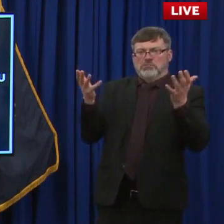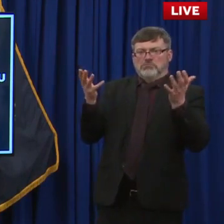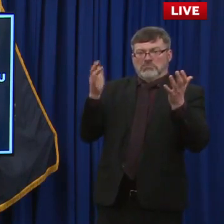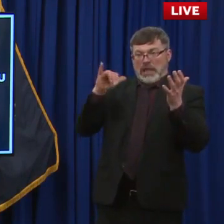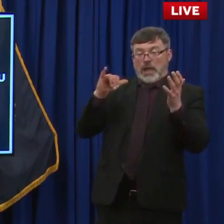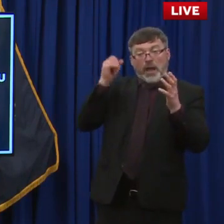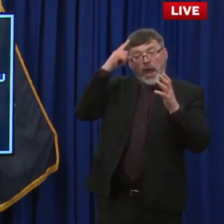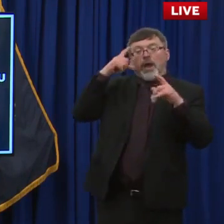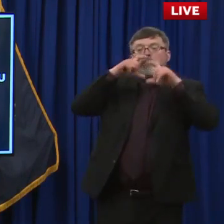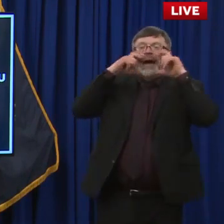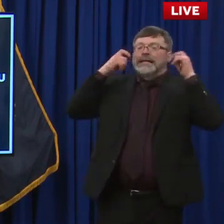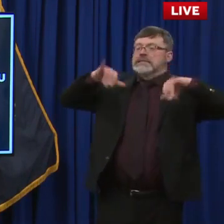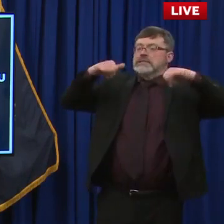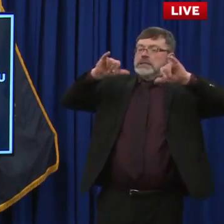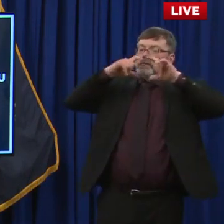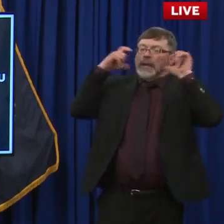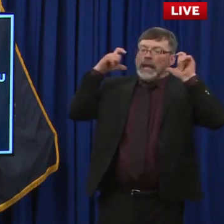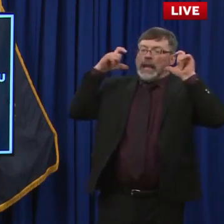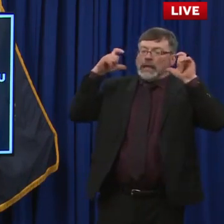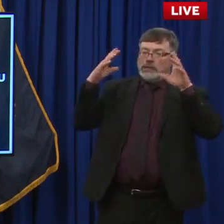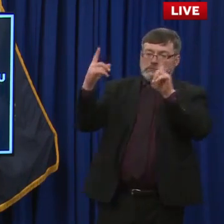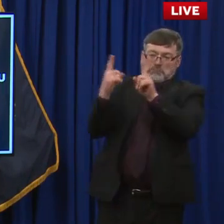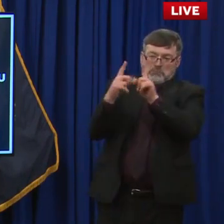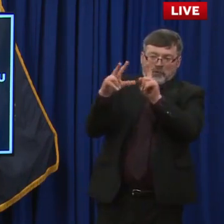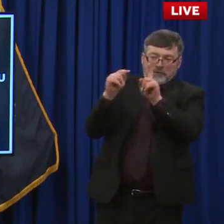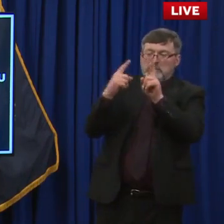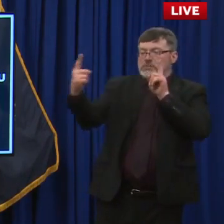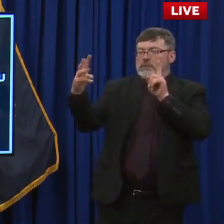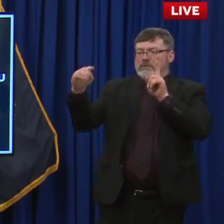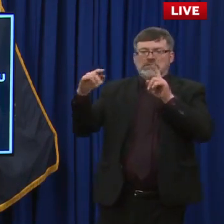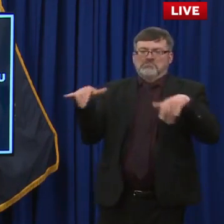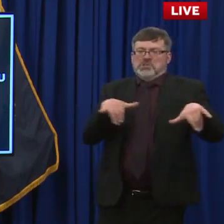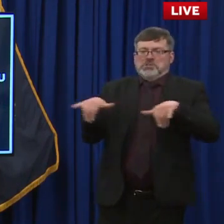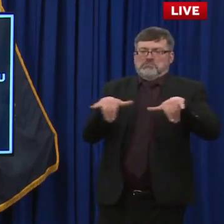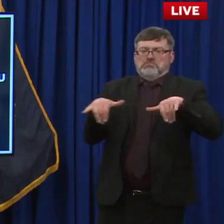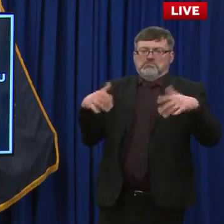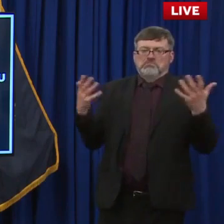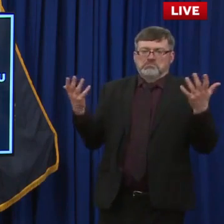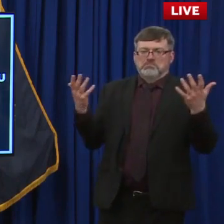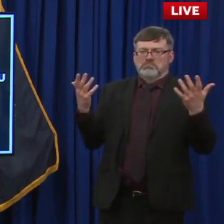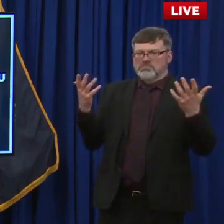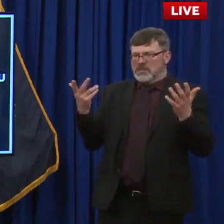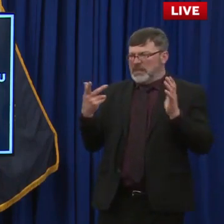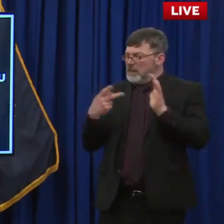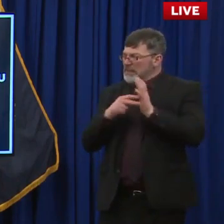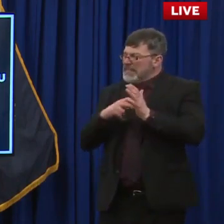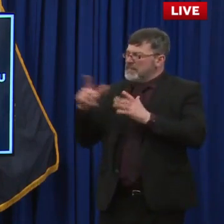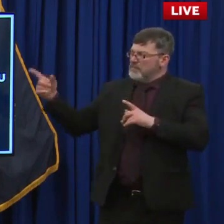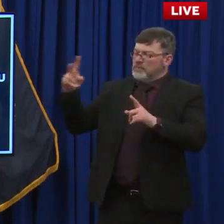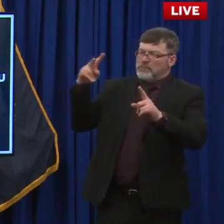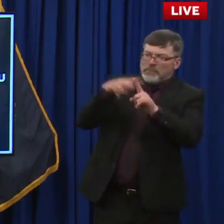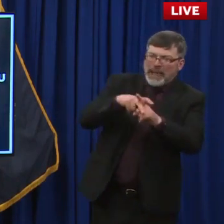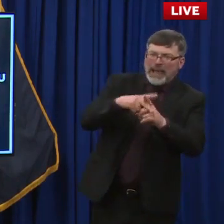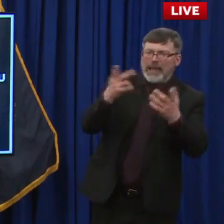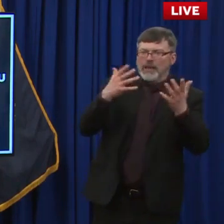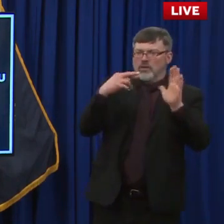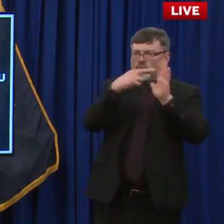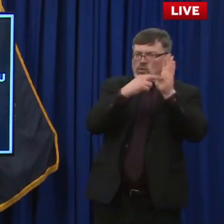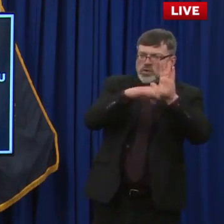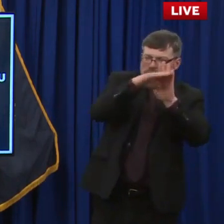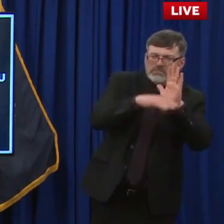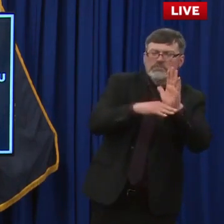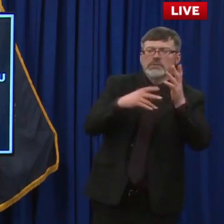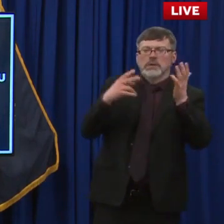guidance, if there's a amount of exposure? Yeah, thanks for that question about schools and physical distancing in schools and quarantine guidance. This is actually